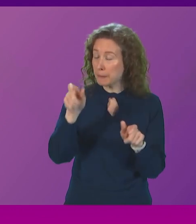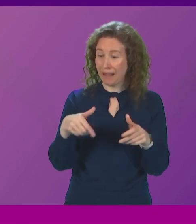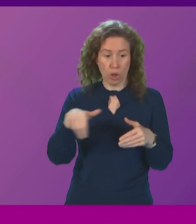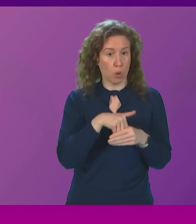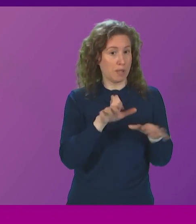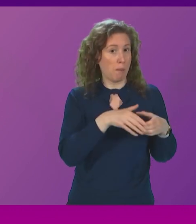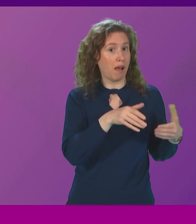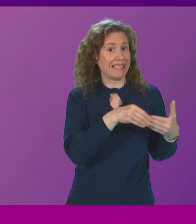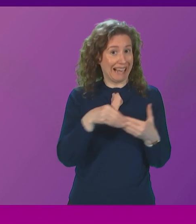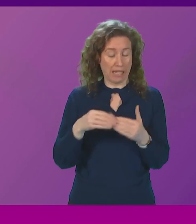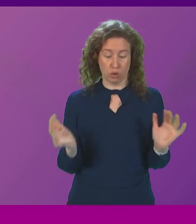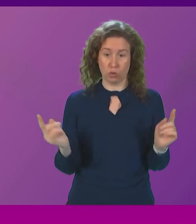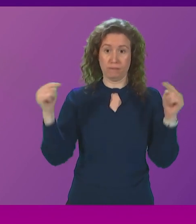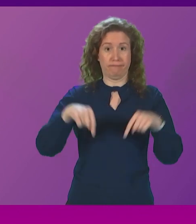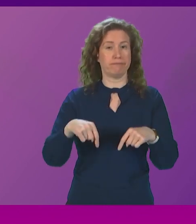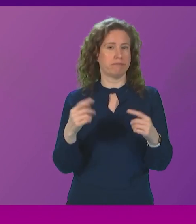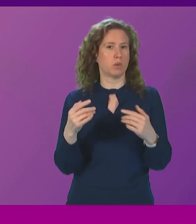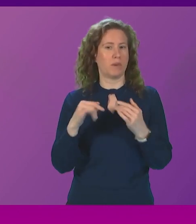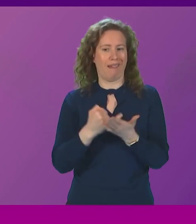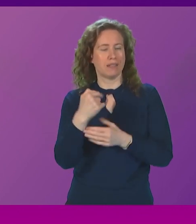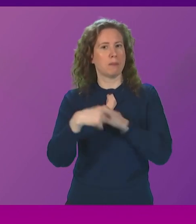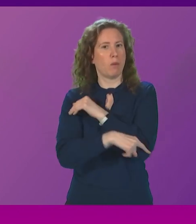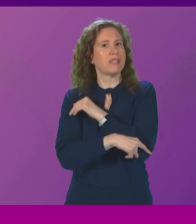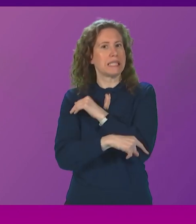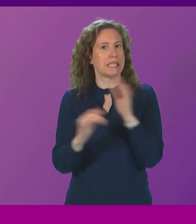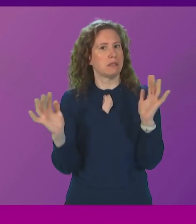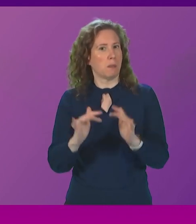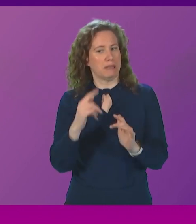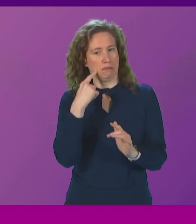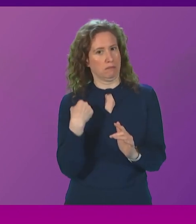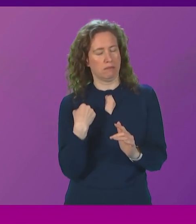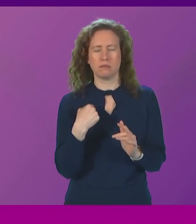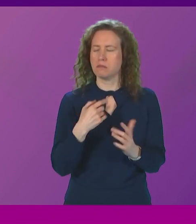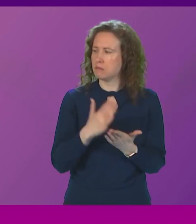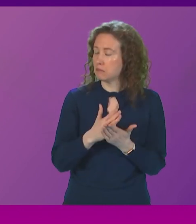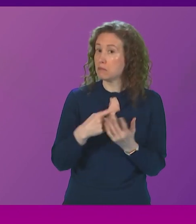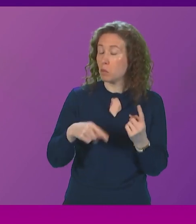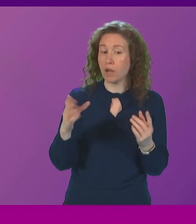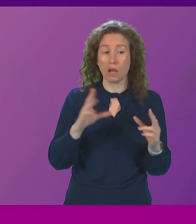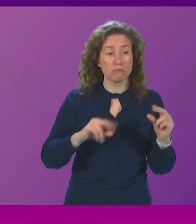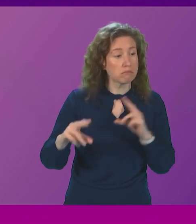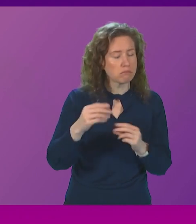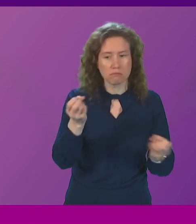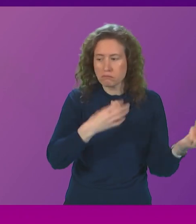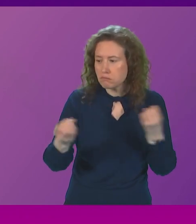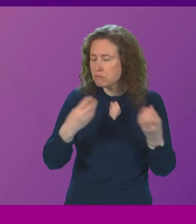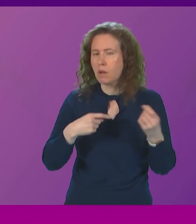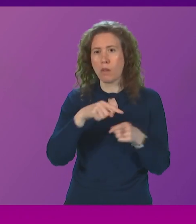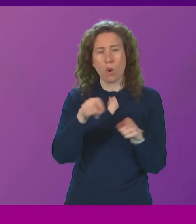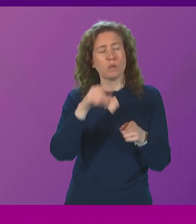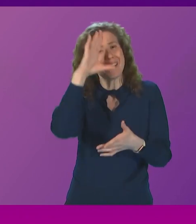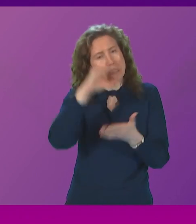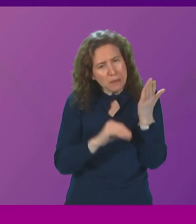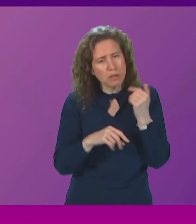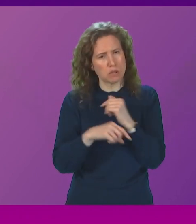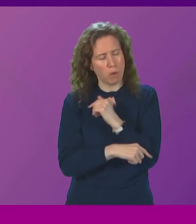leaders who joined the anti-poverty summit I hope they will all agree with me that what we heard particularly from those with direct experience of poverty